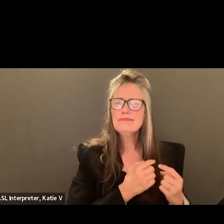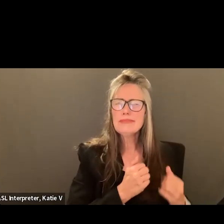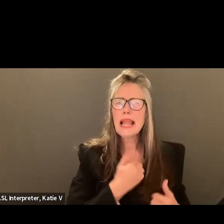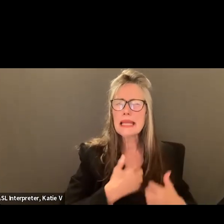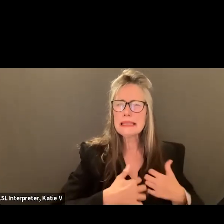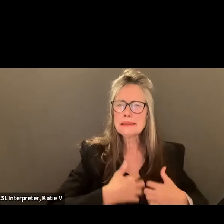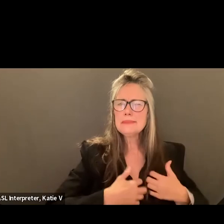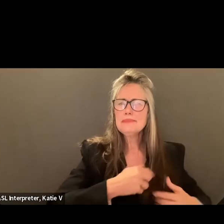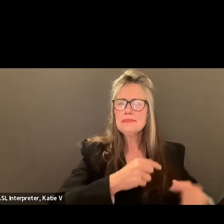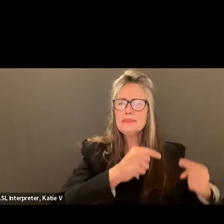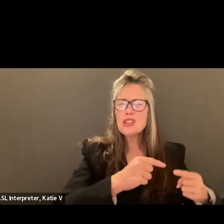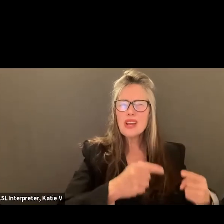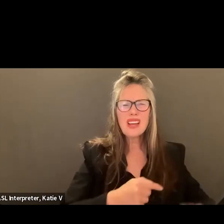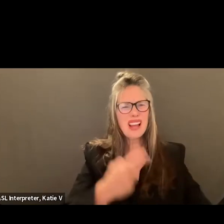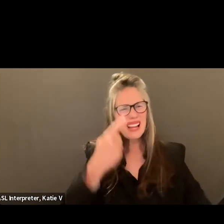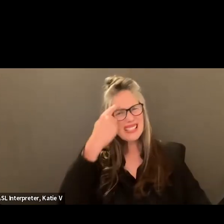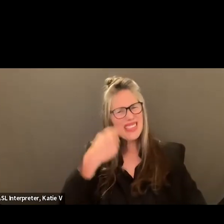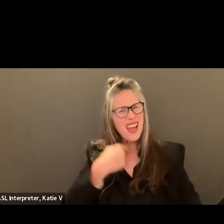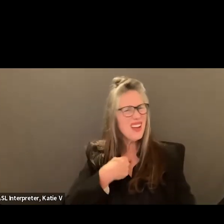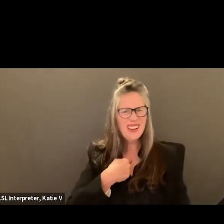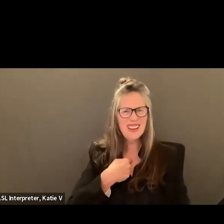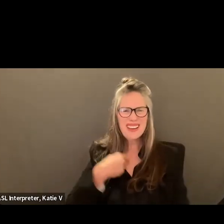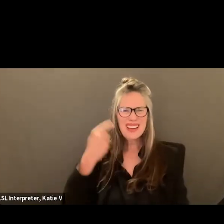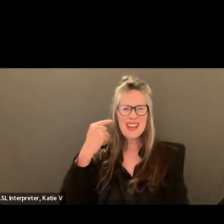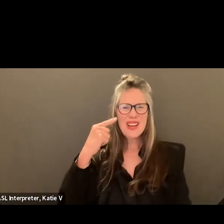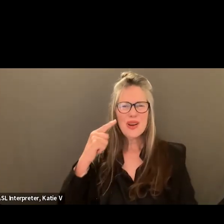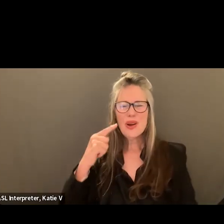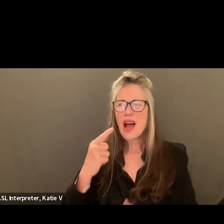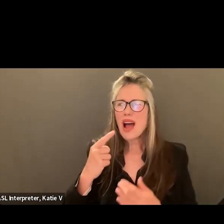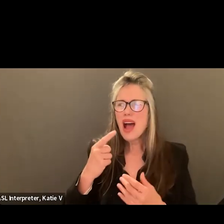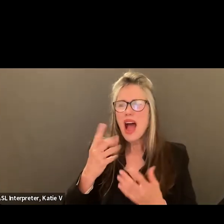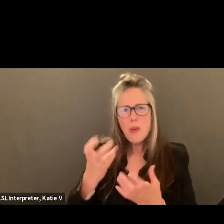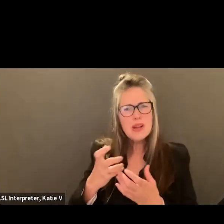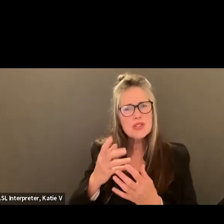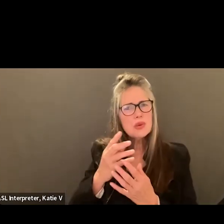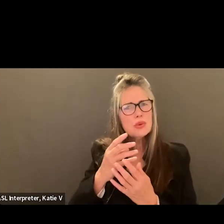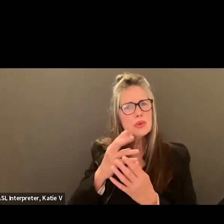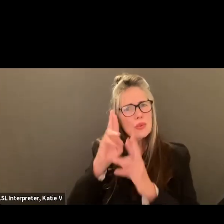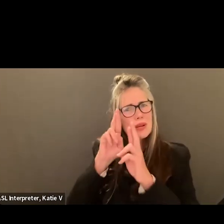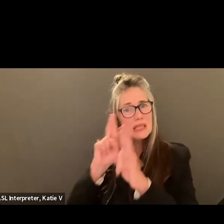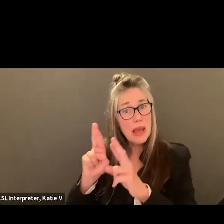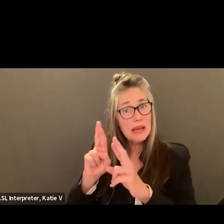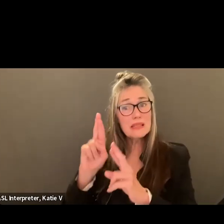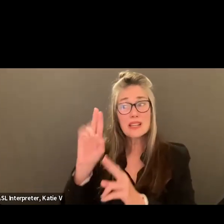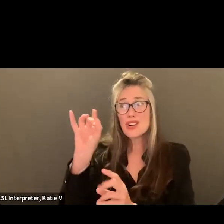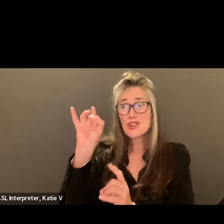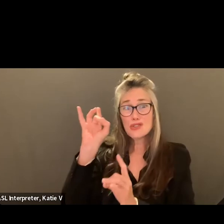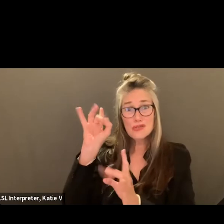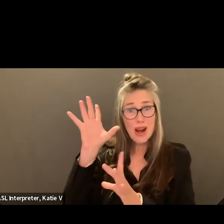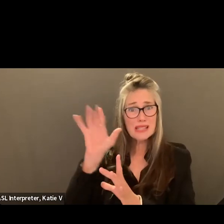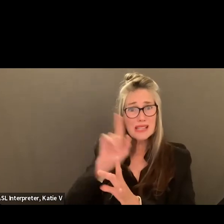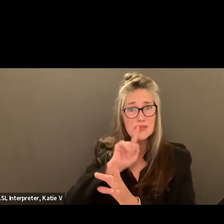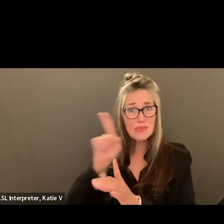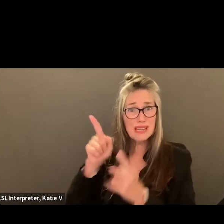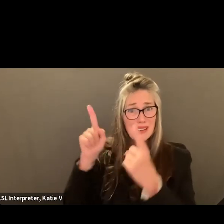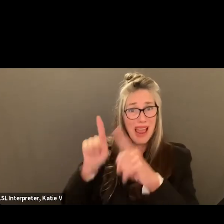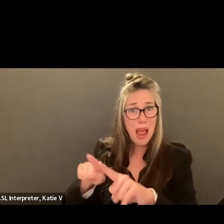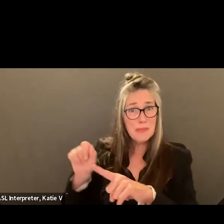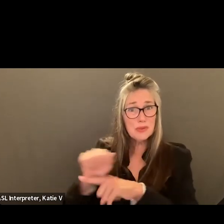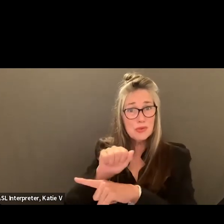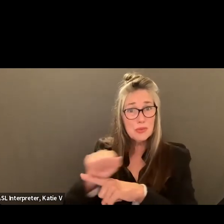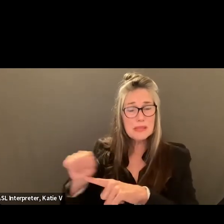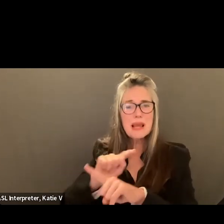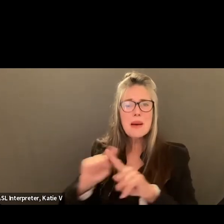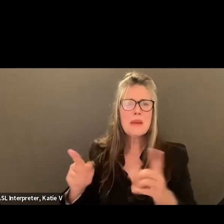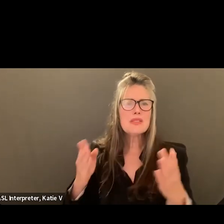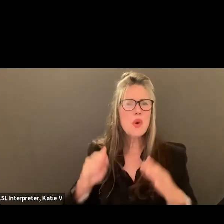with like, not everything's a crisis, but I didn't want to minimize that or to dismiss that. But there is that difference. And how do we then start to